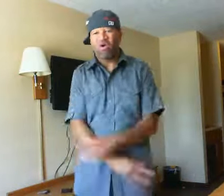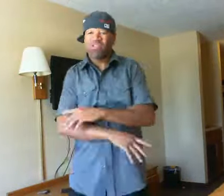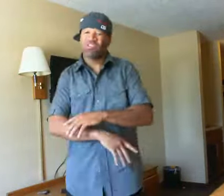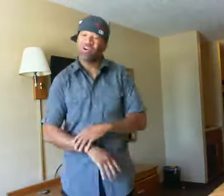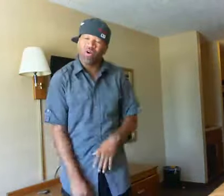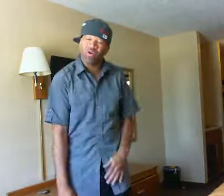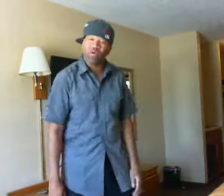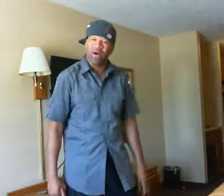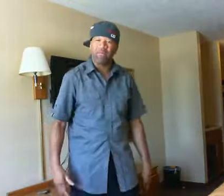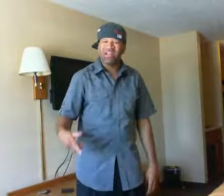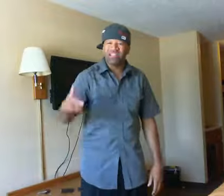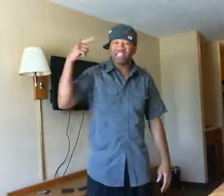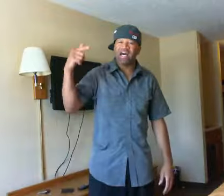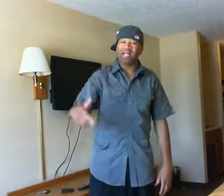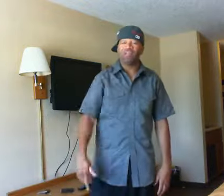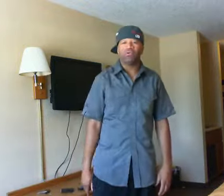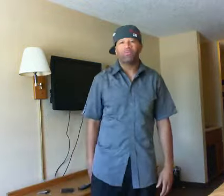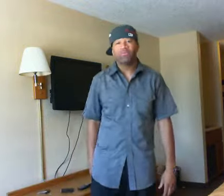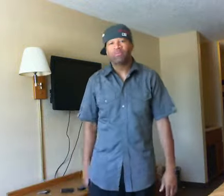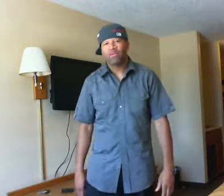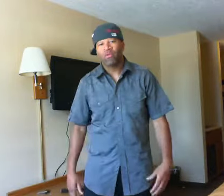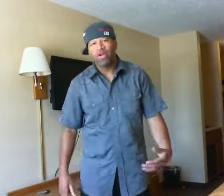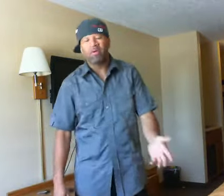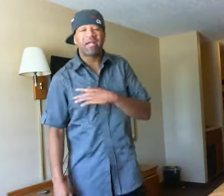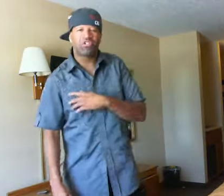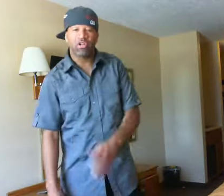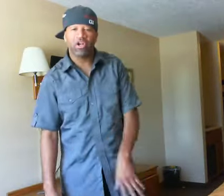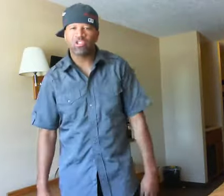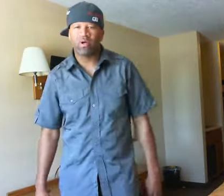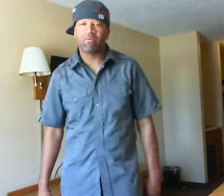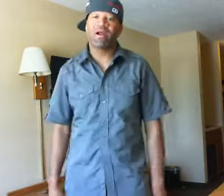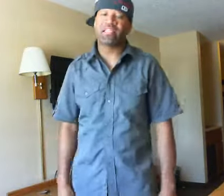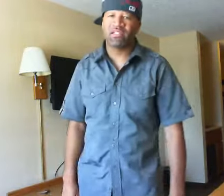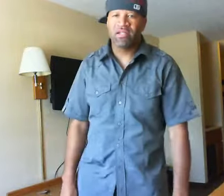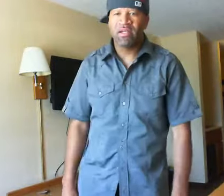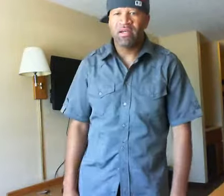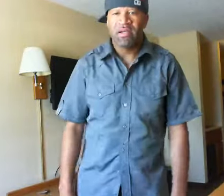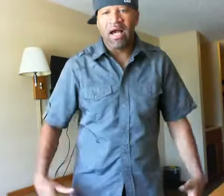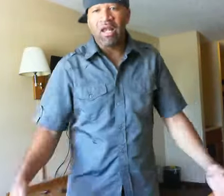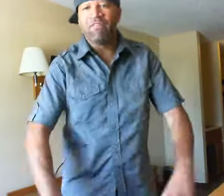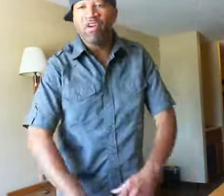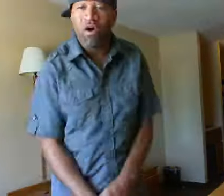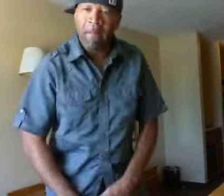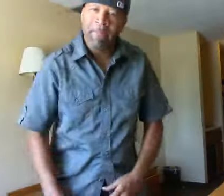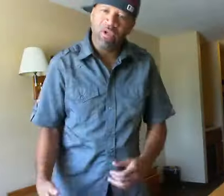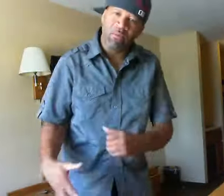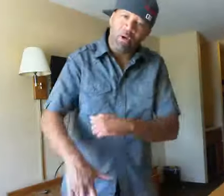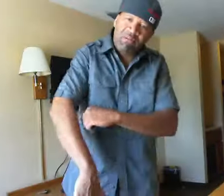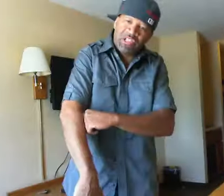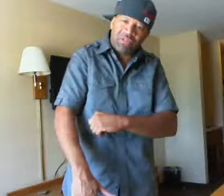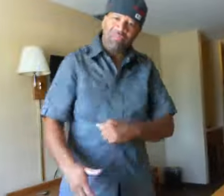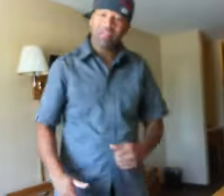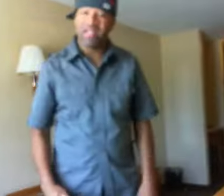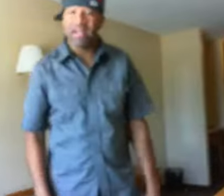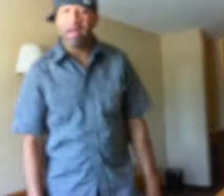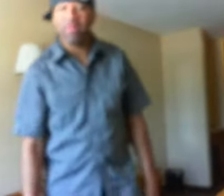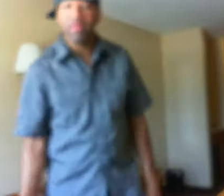It's Girl Crump. That's how they do it. We gon' make sure the girls rep Christ. I love y'all. Your boy Bishop. Get at me. I love'all.